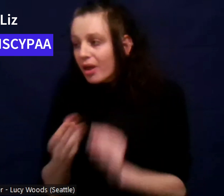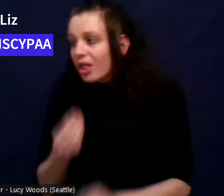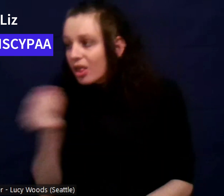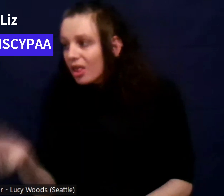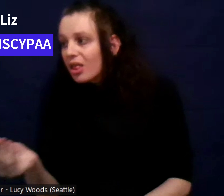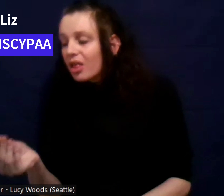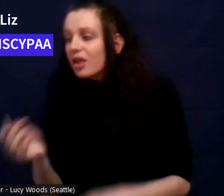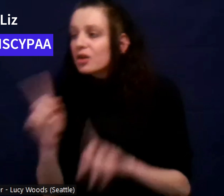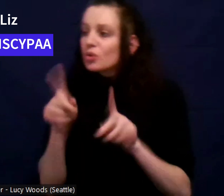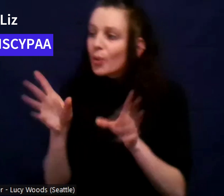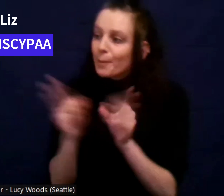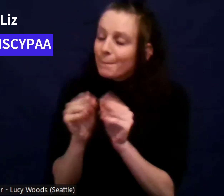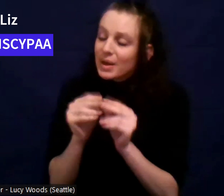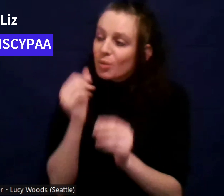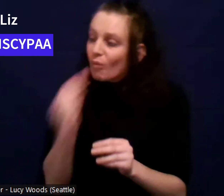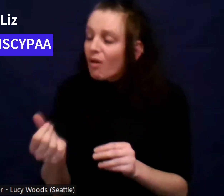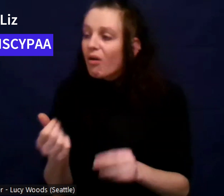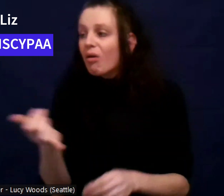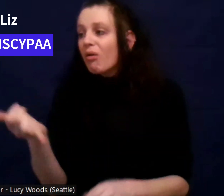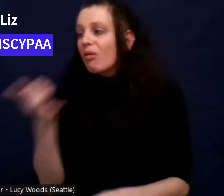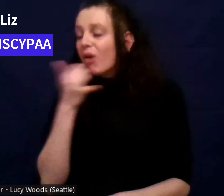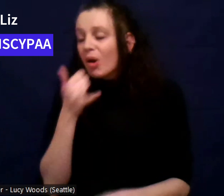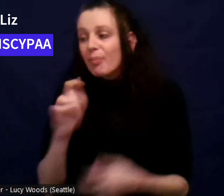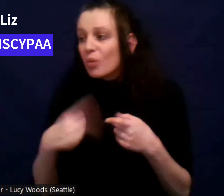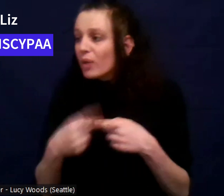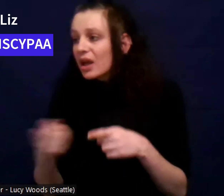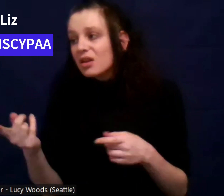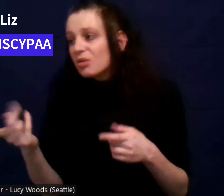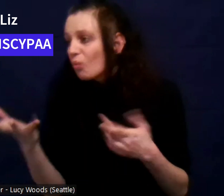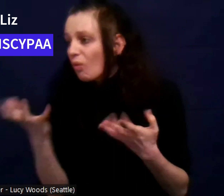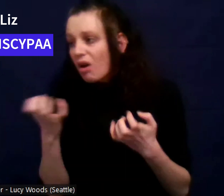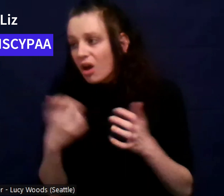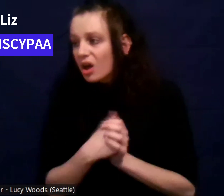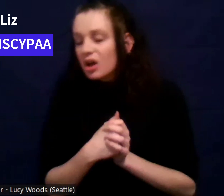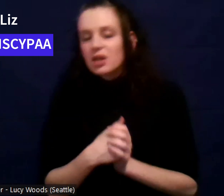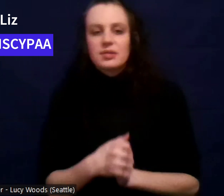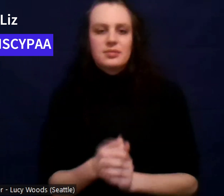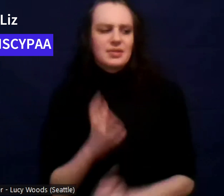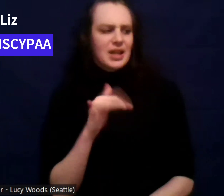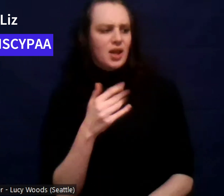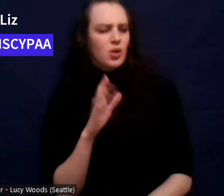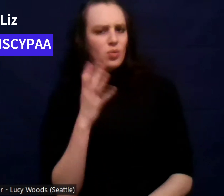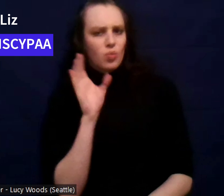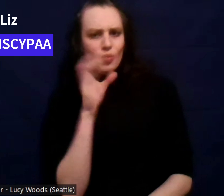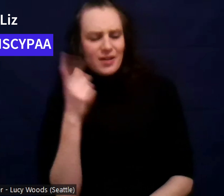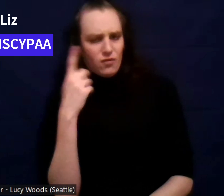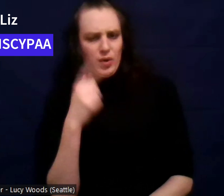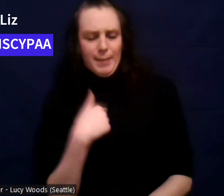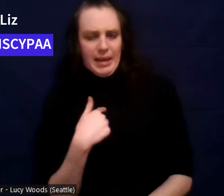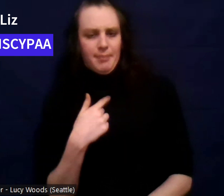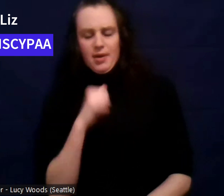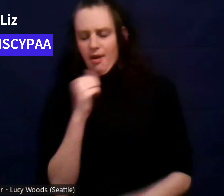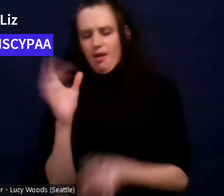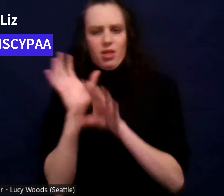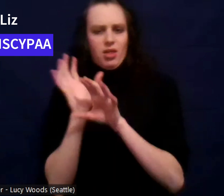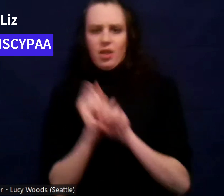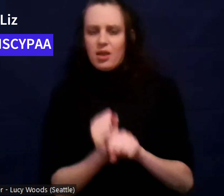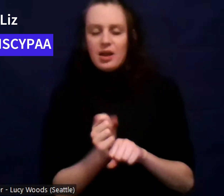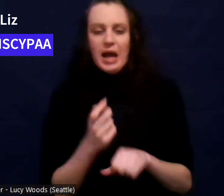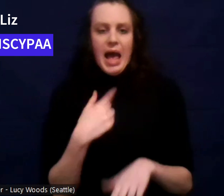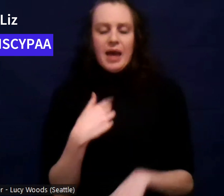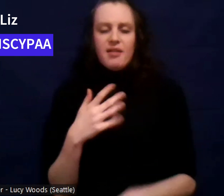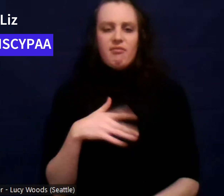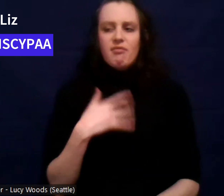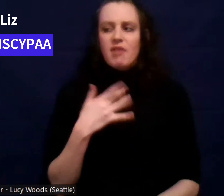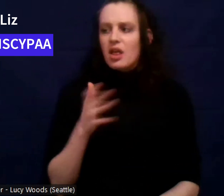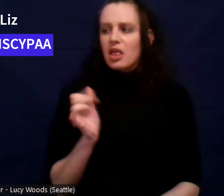me anytime. And for me, this was so weird because I didn't like, I wasn't used to that. I was just used to people not wanting anything to do with